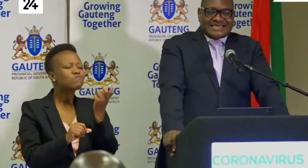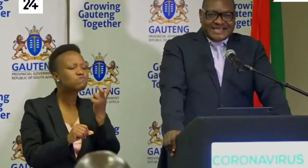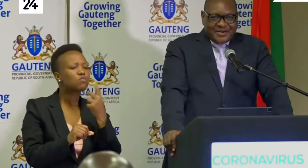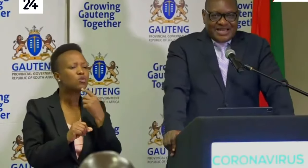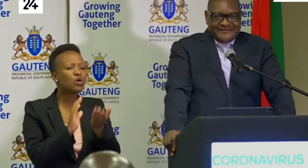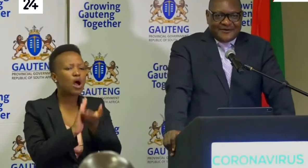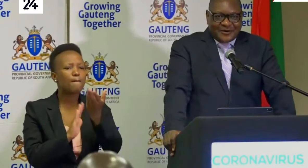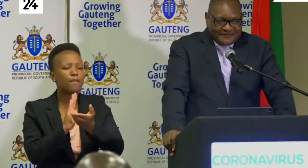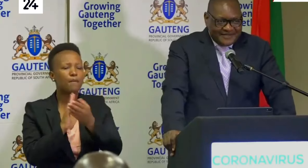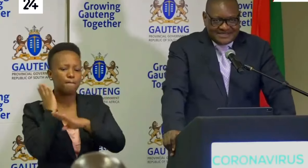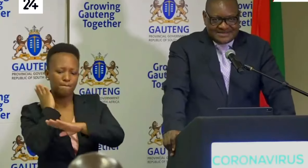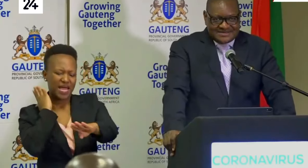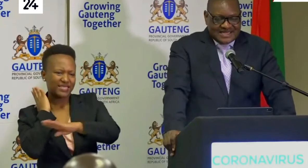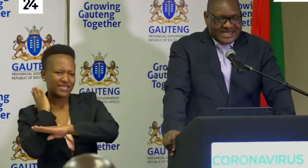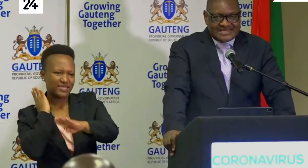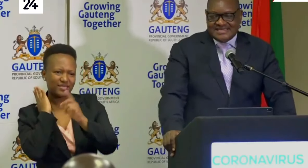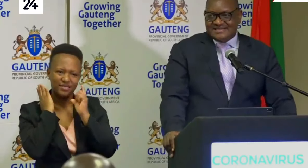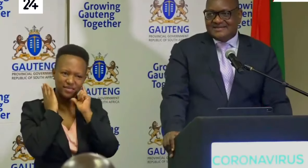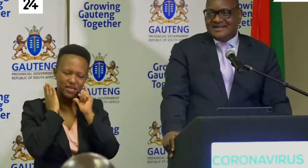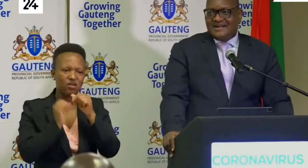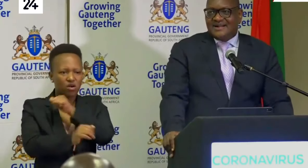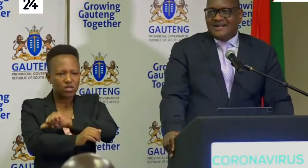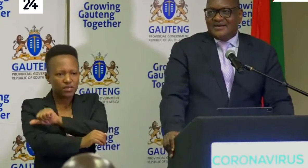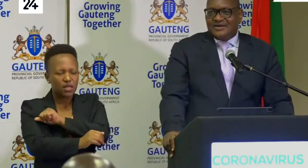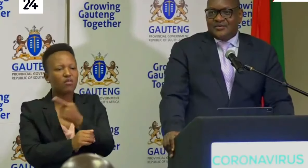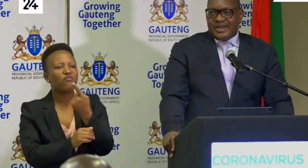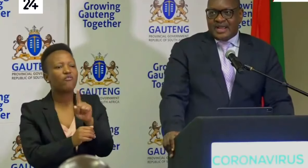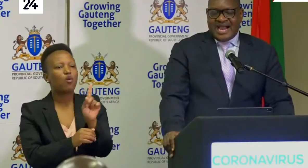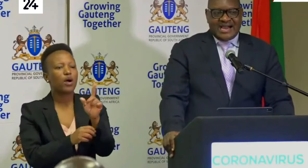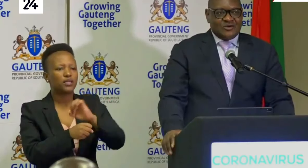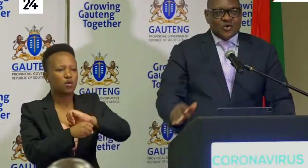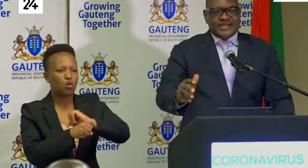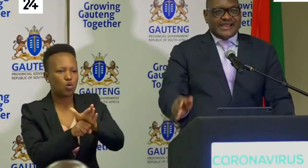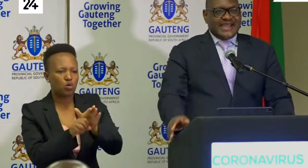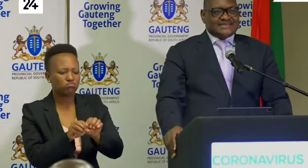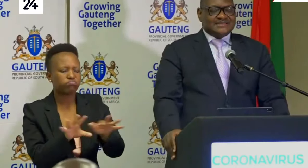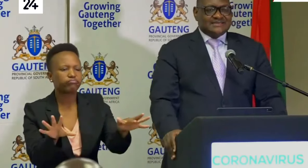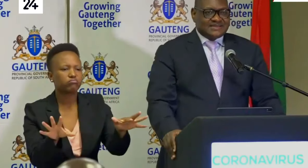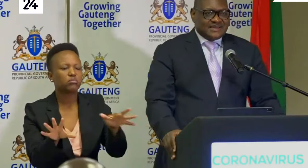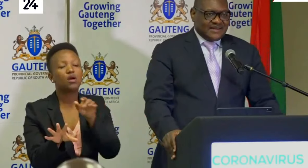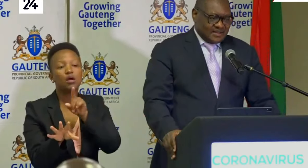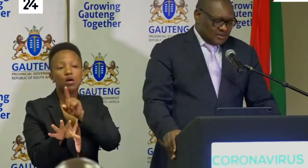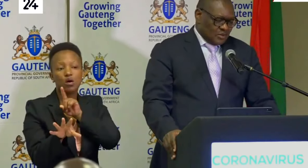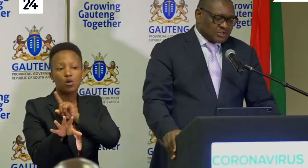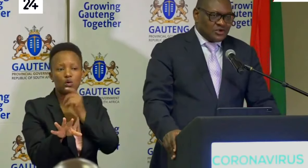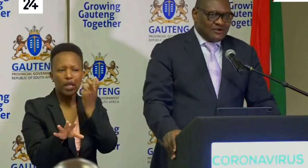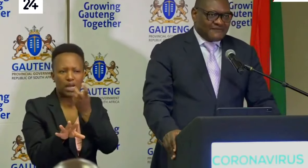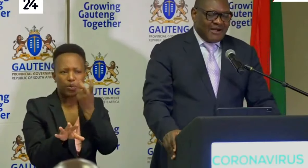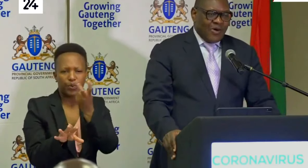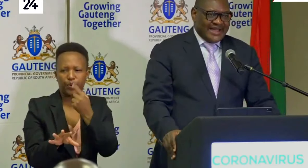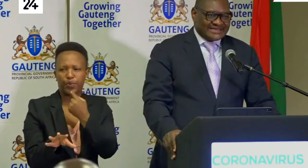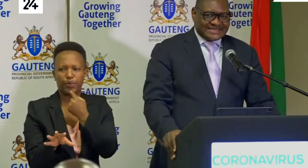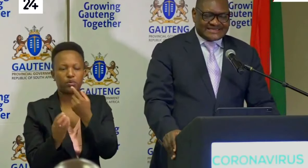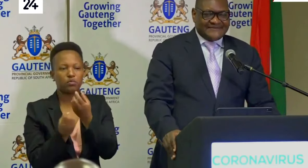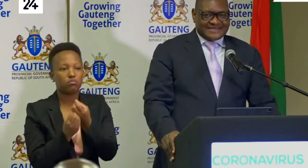particularly for COVID-19. We are looking at lots of